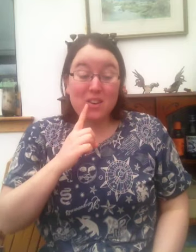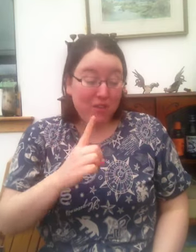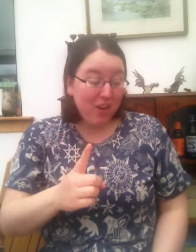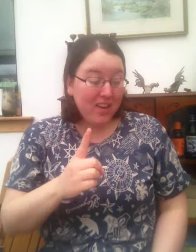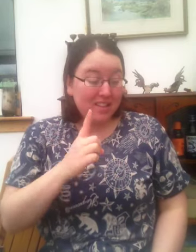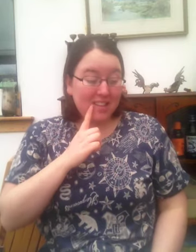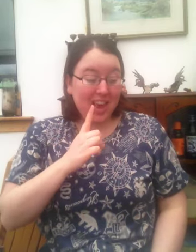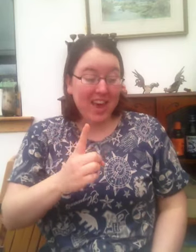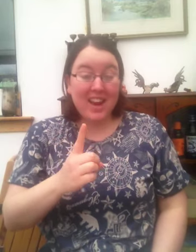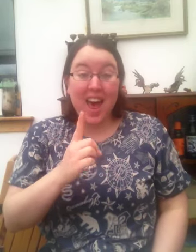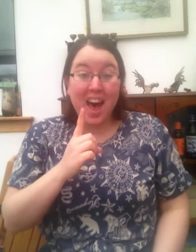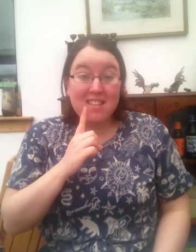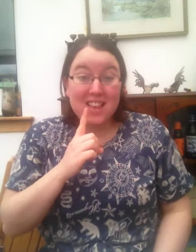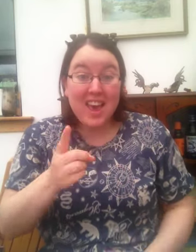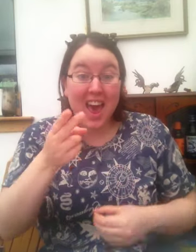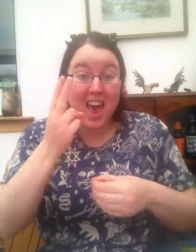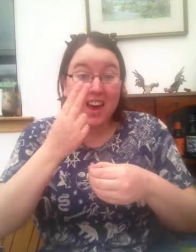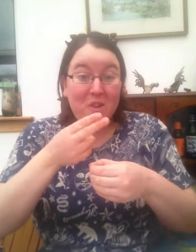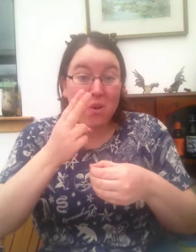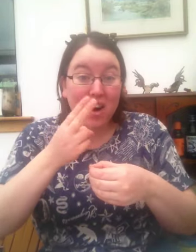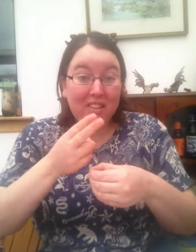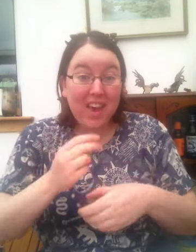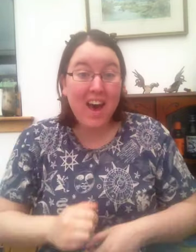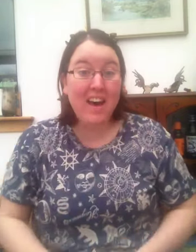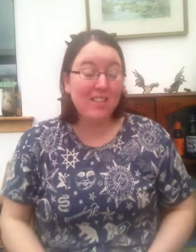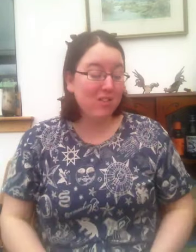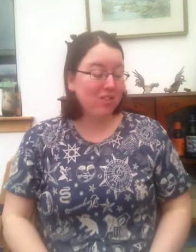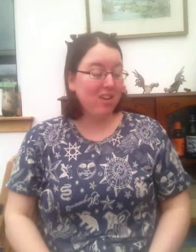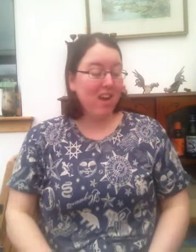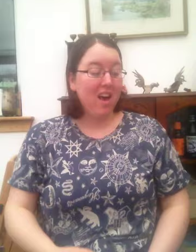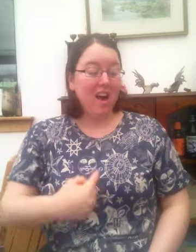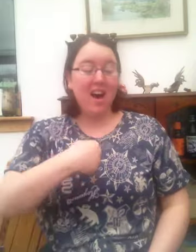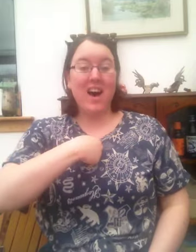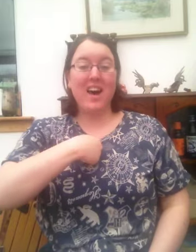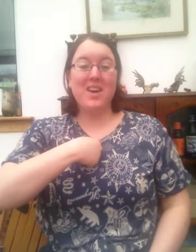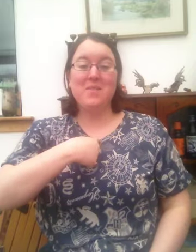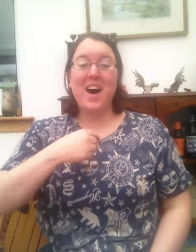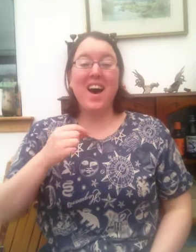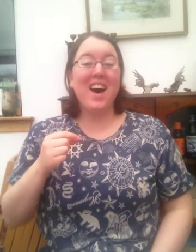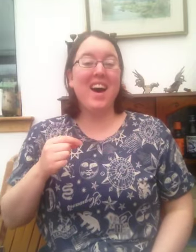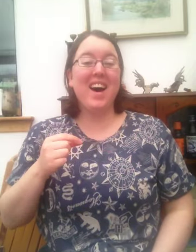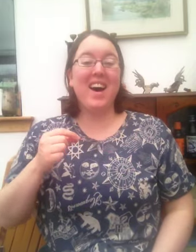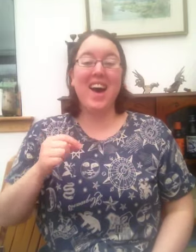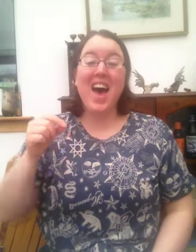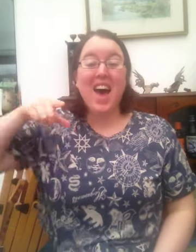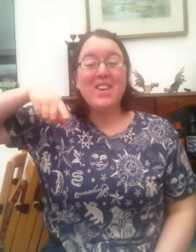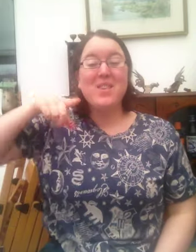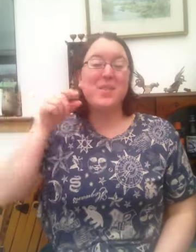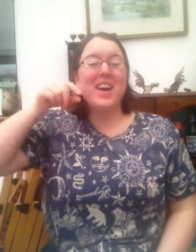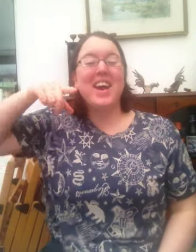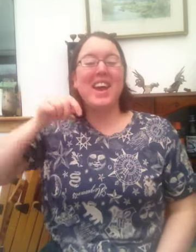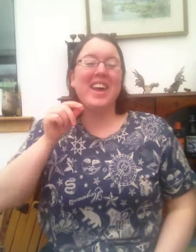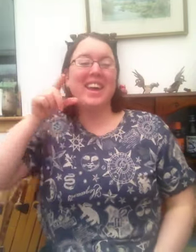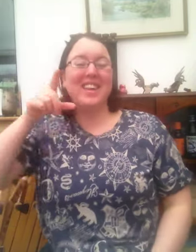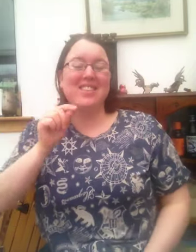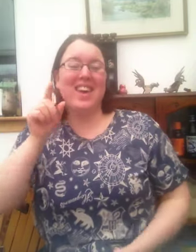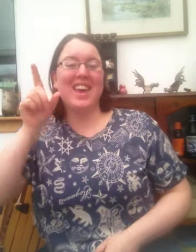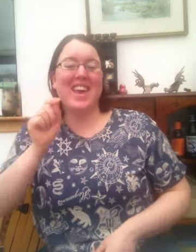voice said as the egg was hatched I'm a spring chicken